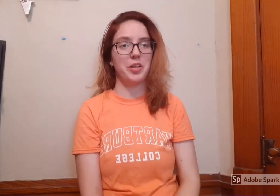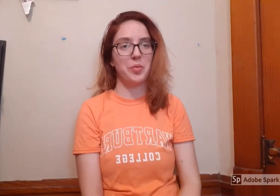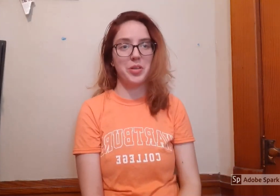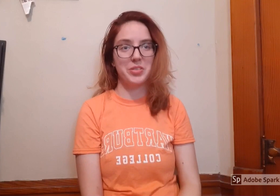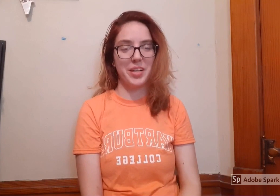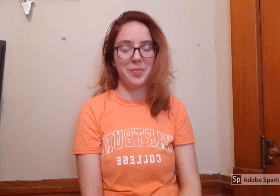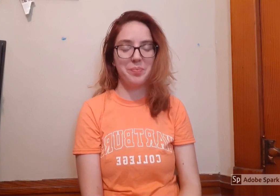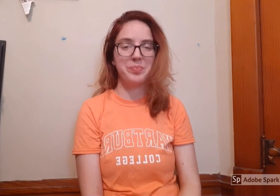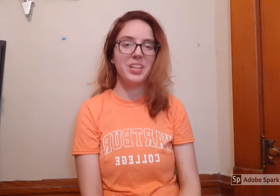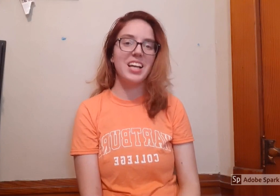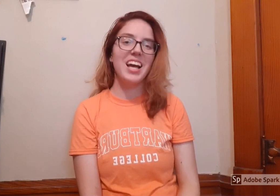knew what you said.